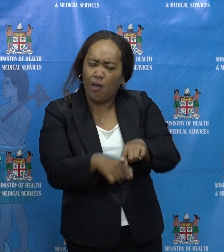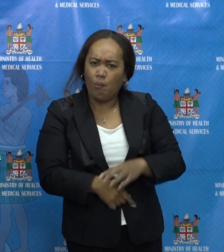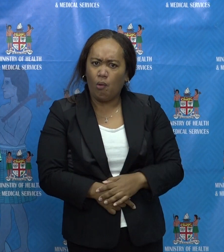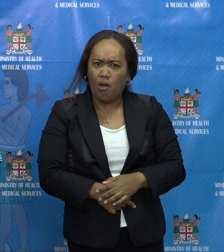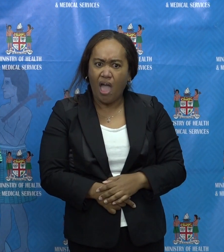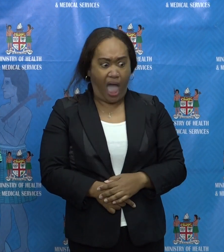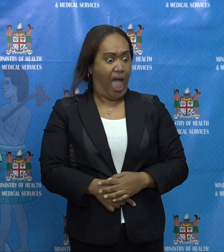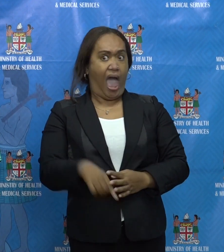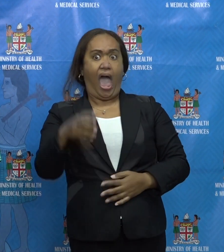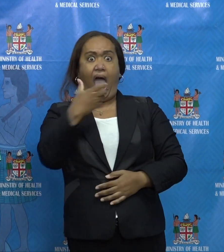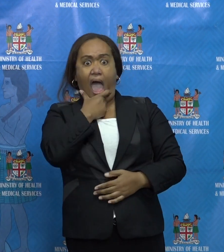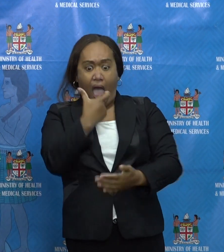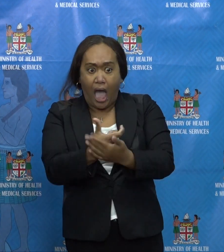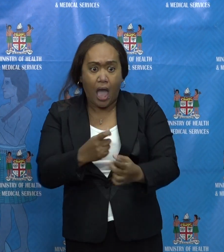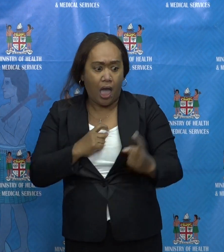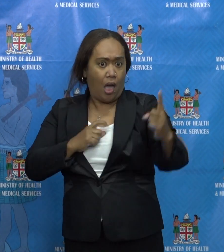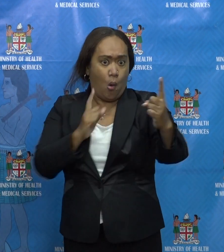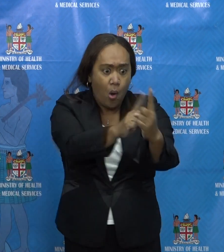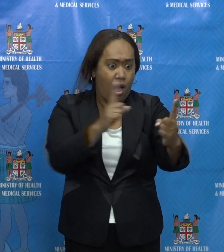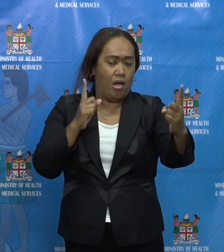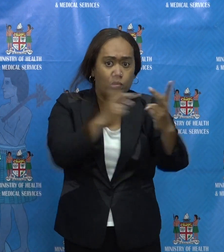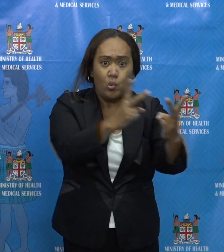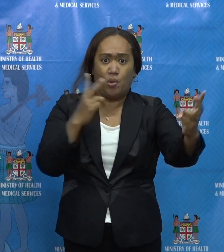sudden, we have to do three deliveries to one household.